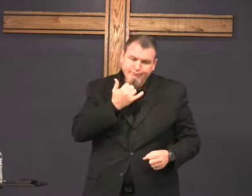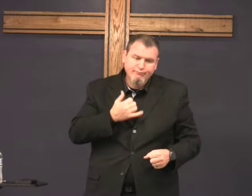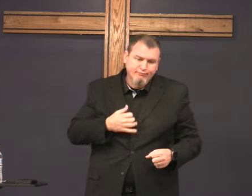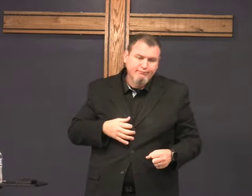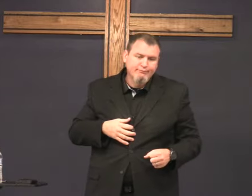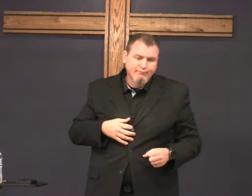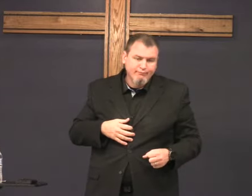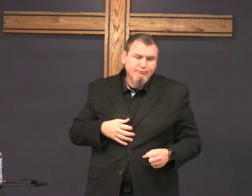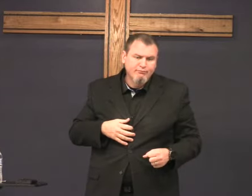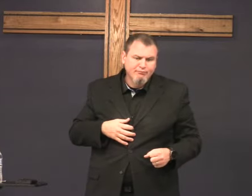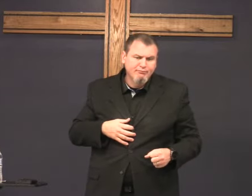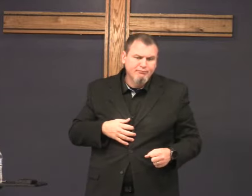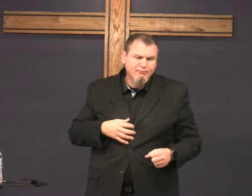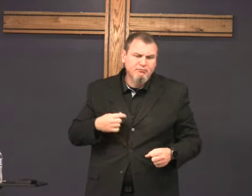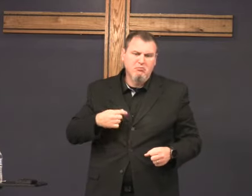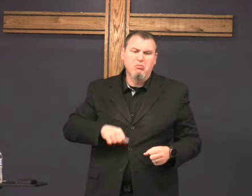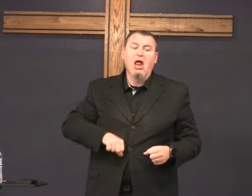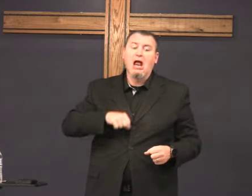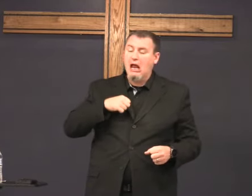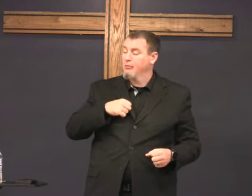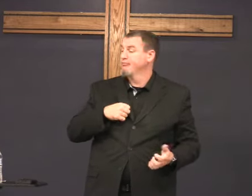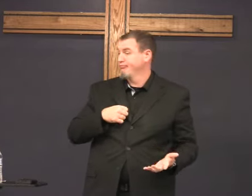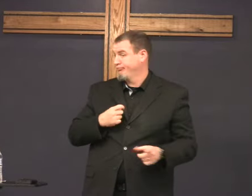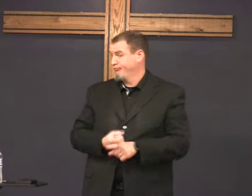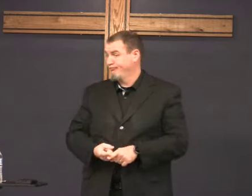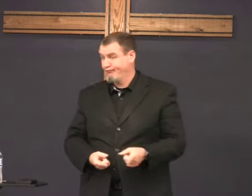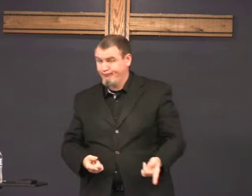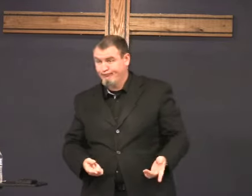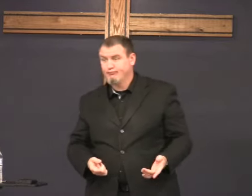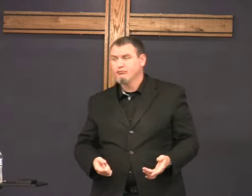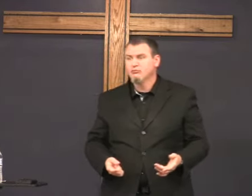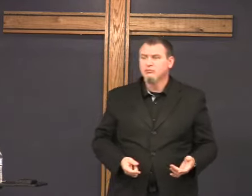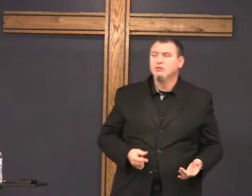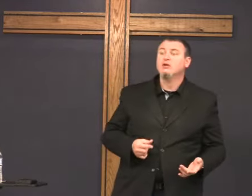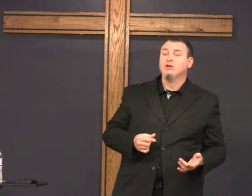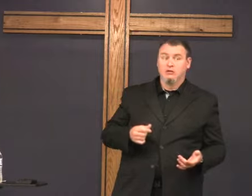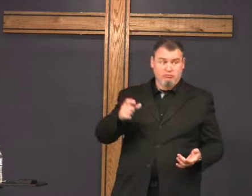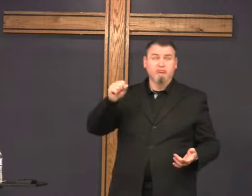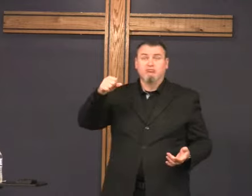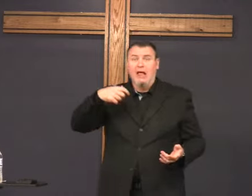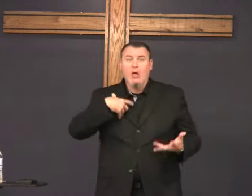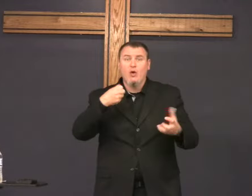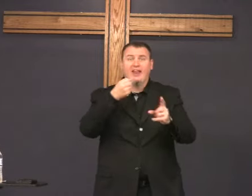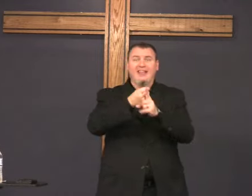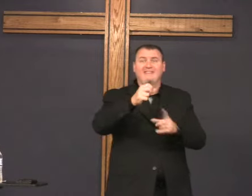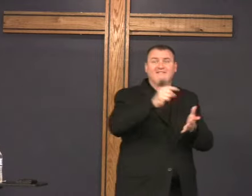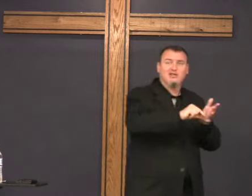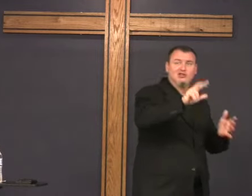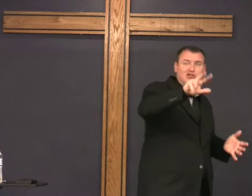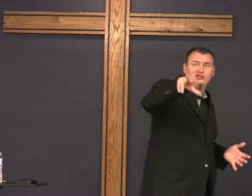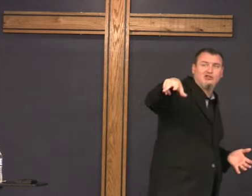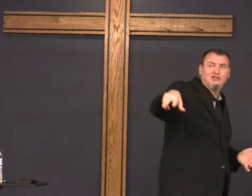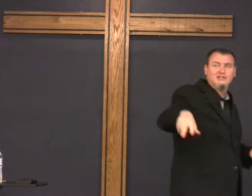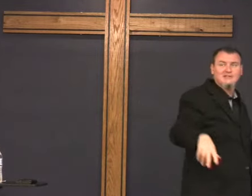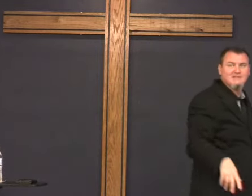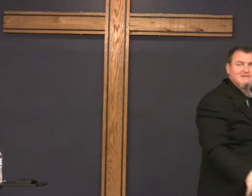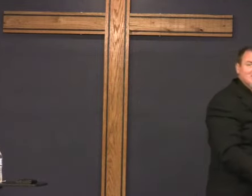and then they have to say they were wrong and they that's crying verse